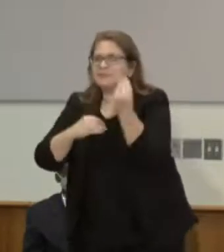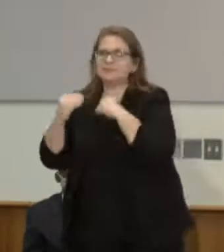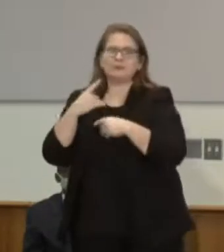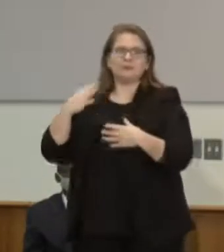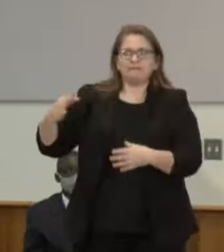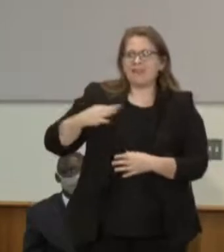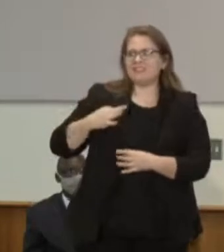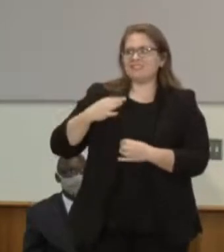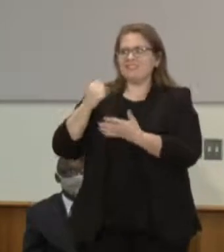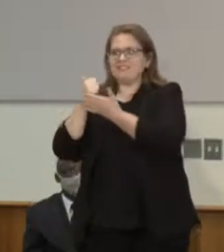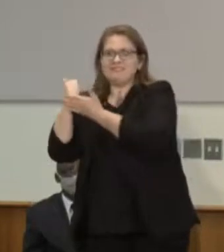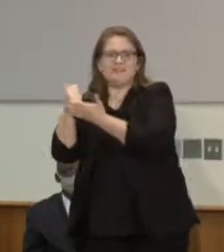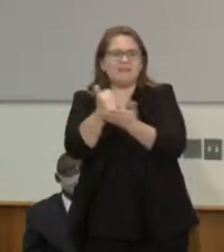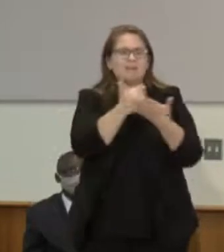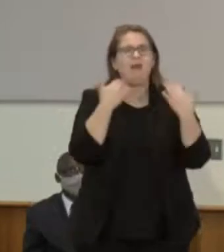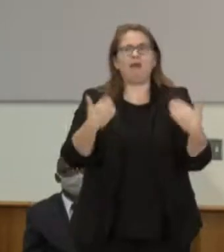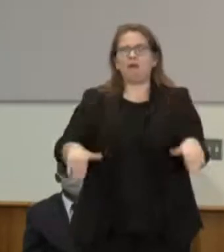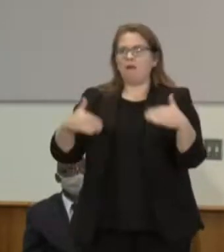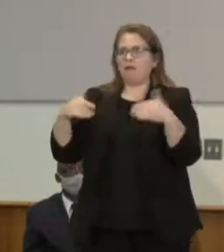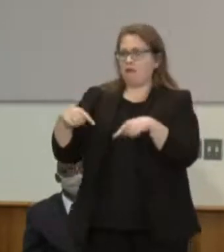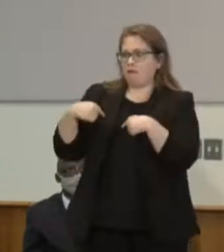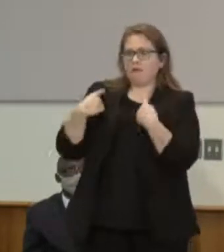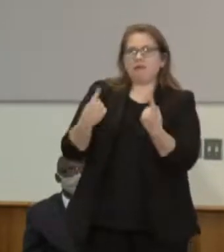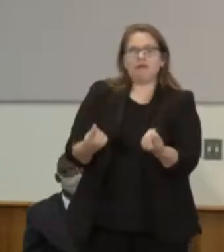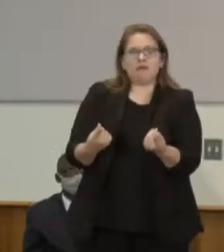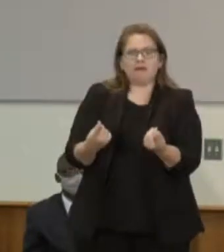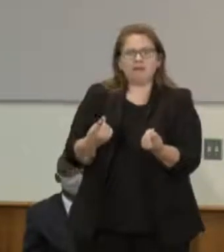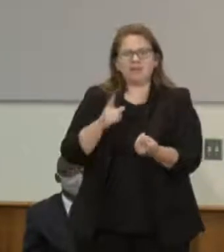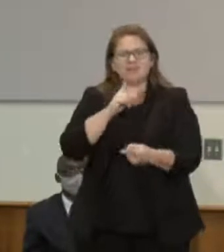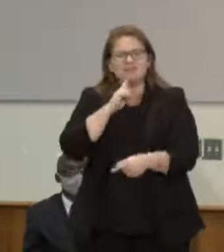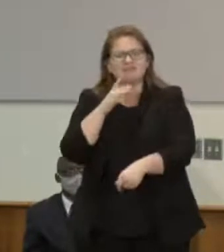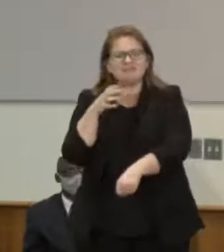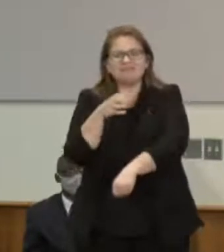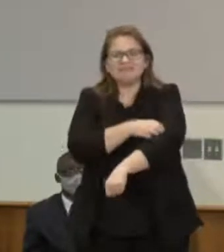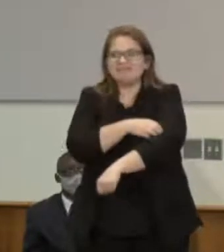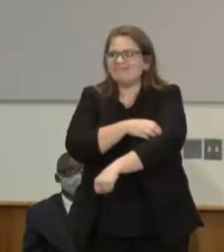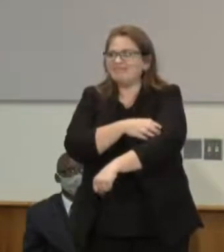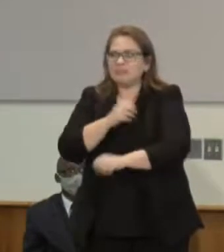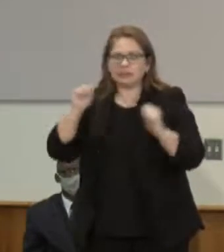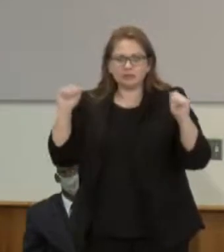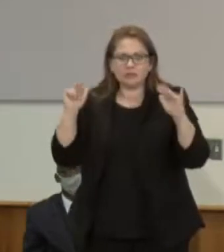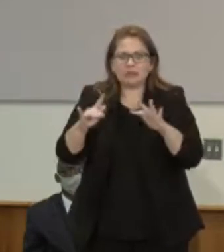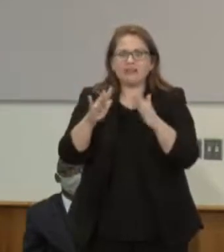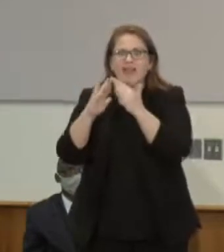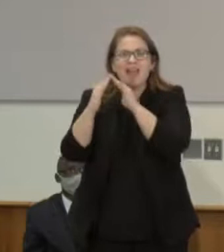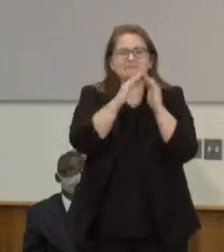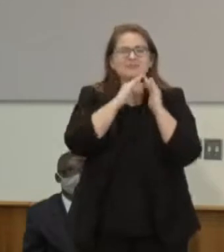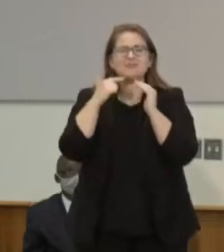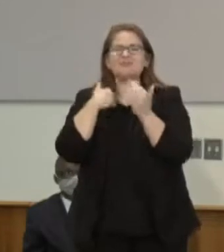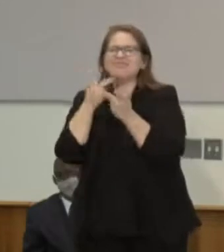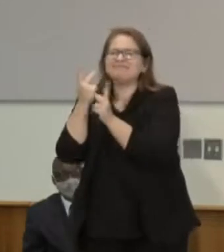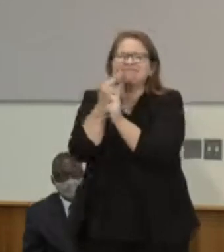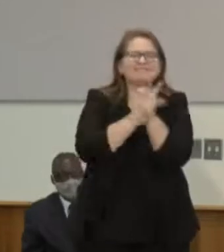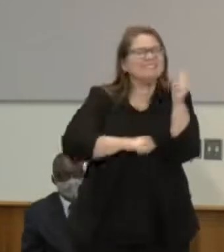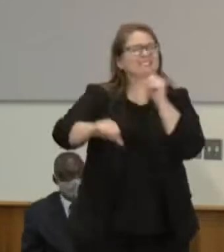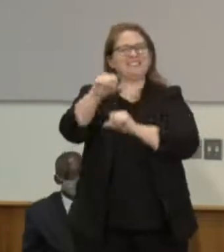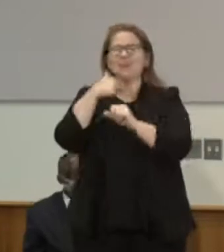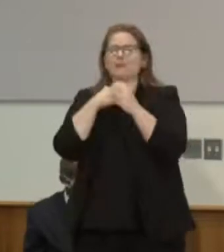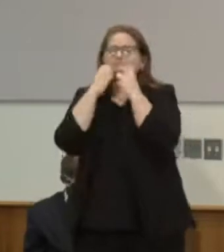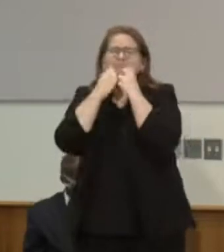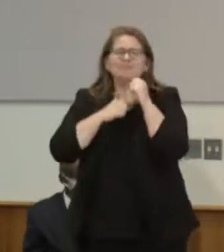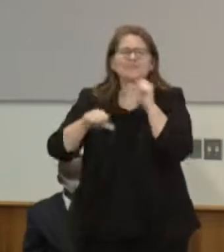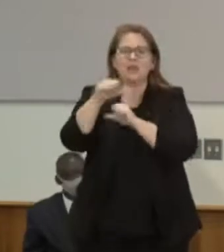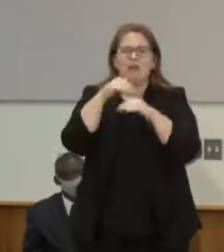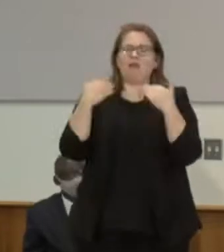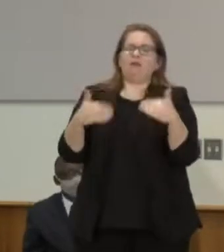reminder of our ability to come together, to gather, to care for each other. And it is how we must now continue to move